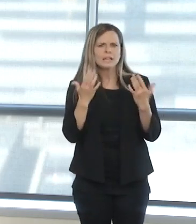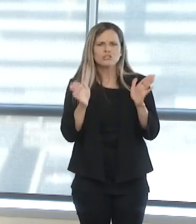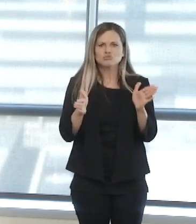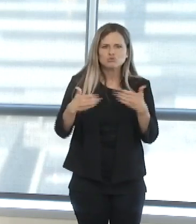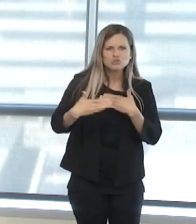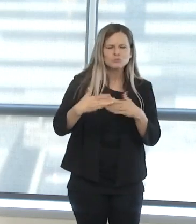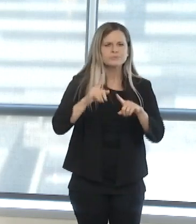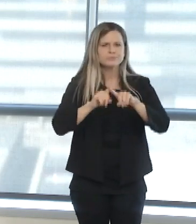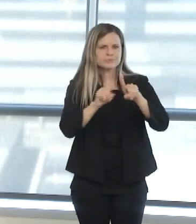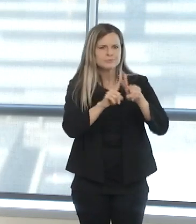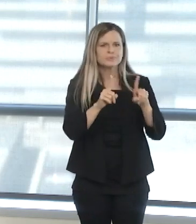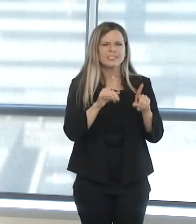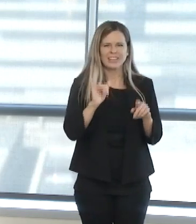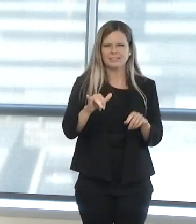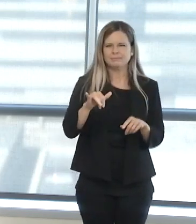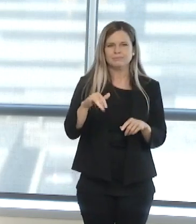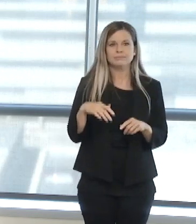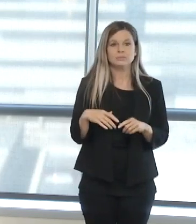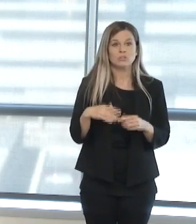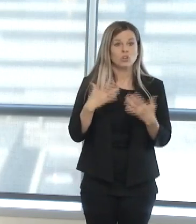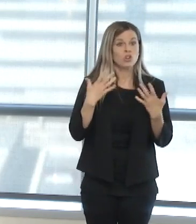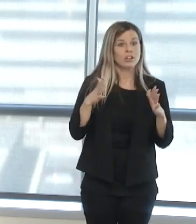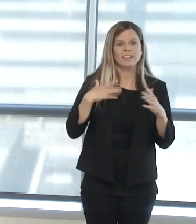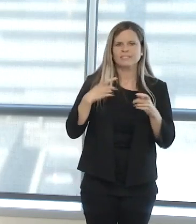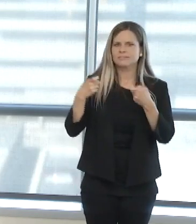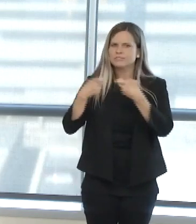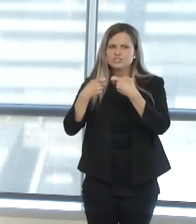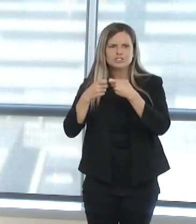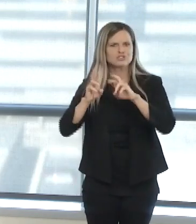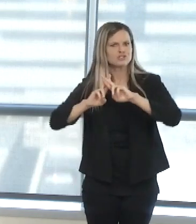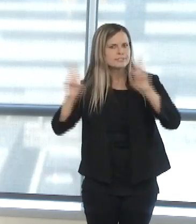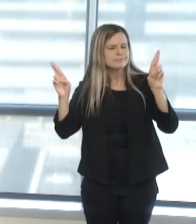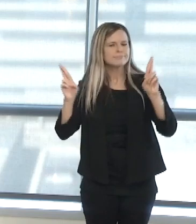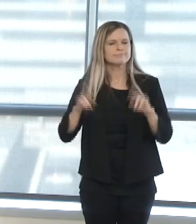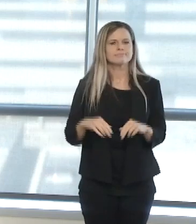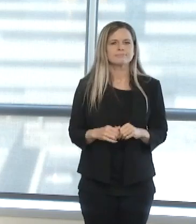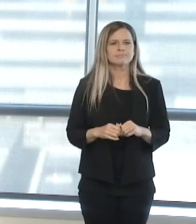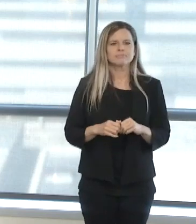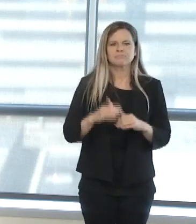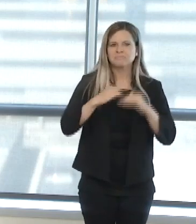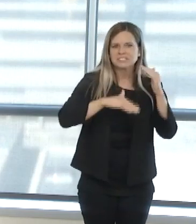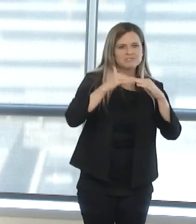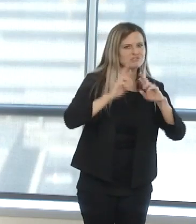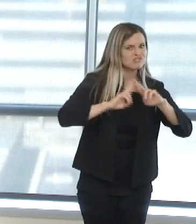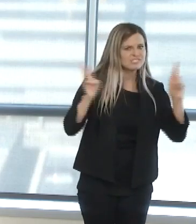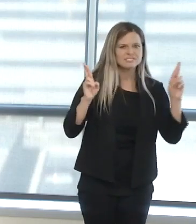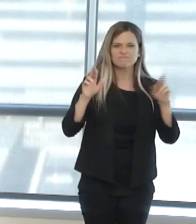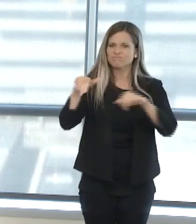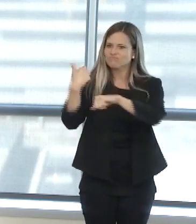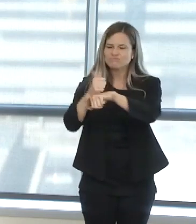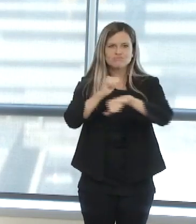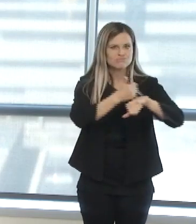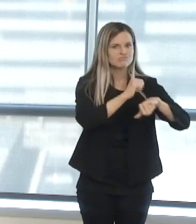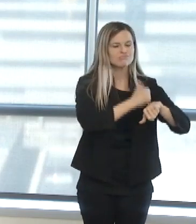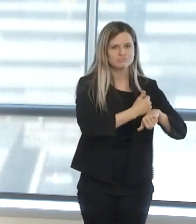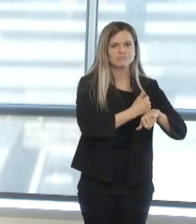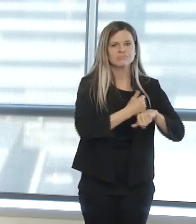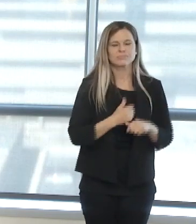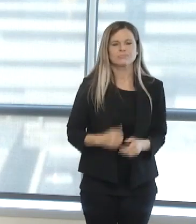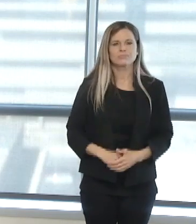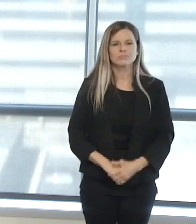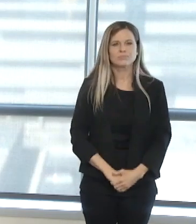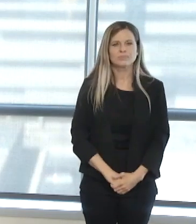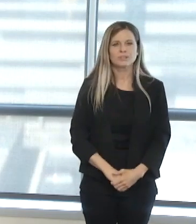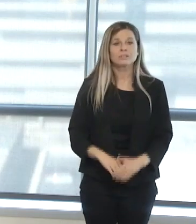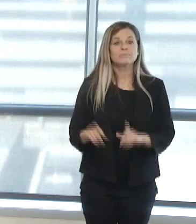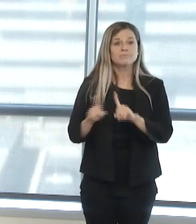electrical capability to support the equipment needed for the intensive care patients. It has also been determined and planned to maximize our